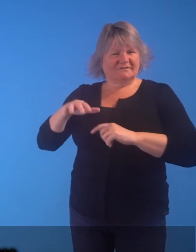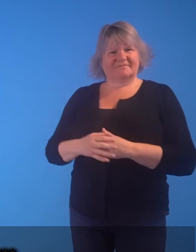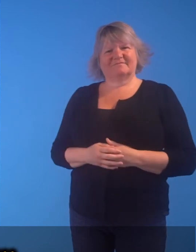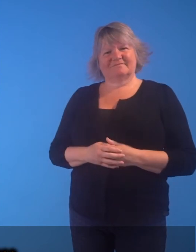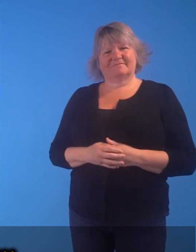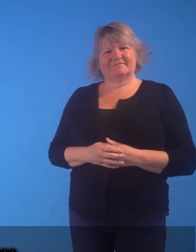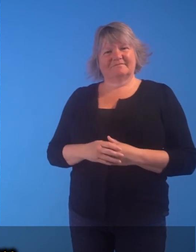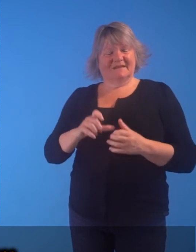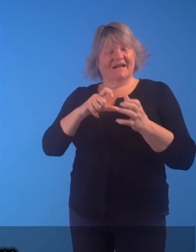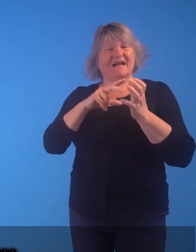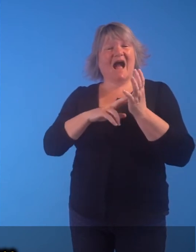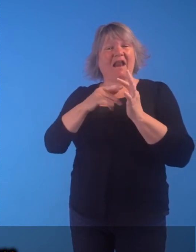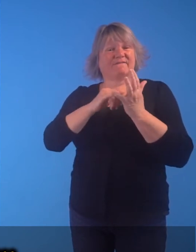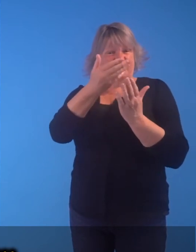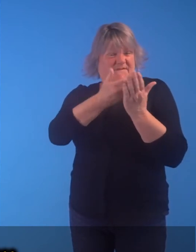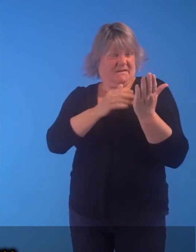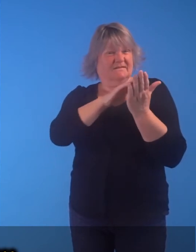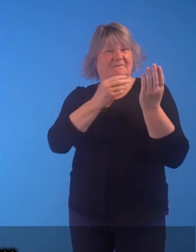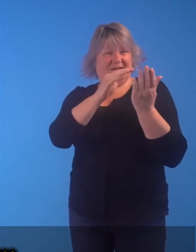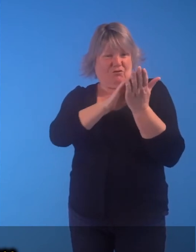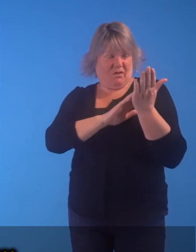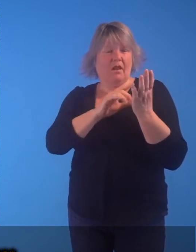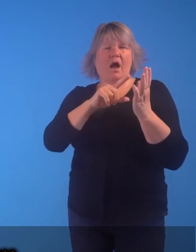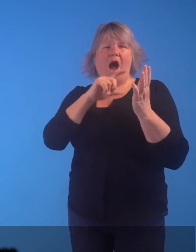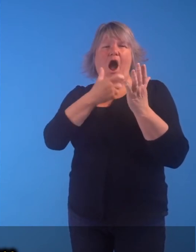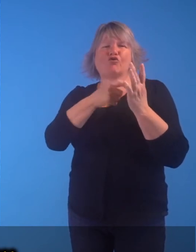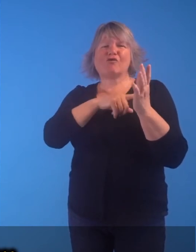and Coal Dust on Canvas 1988